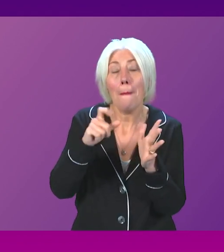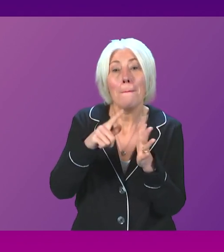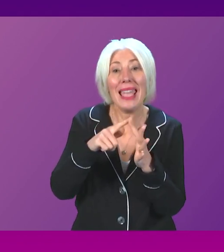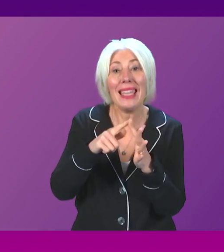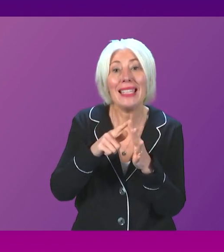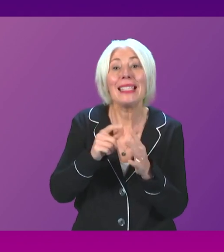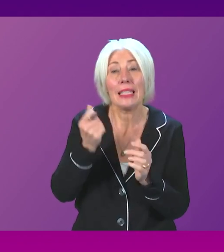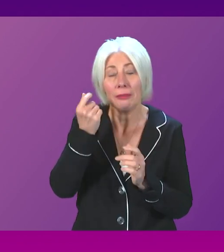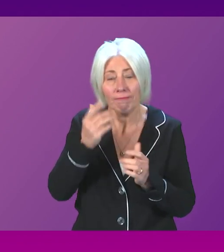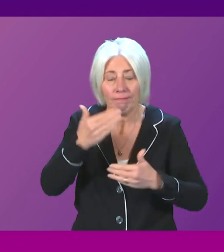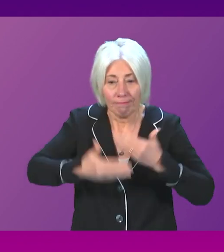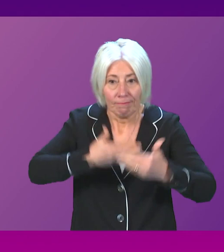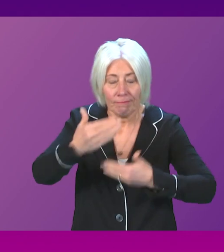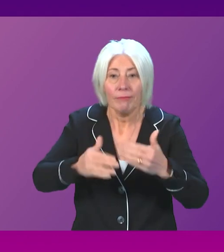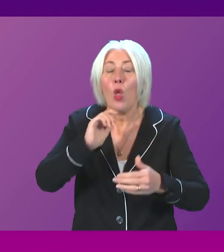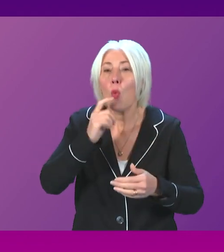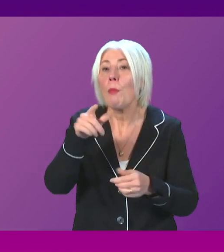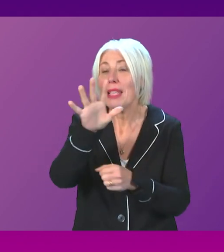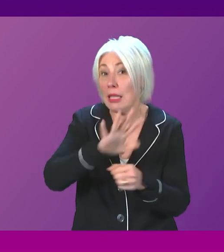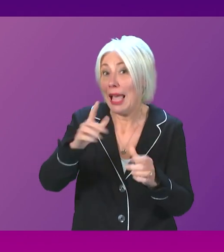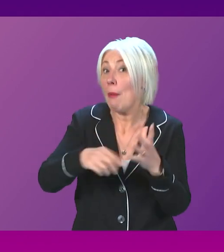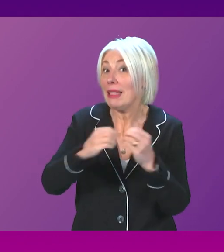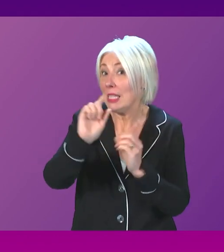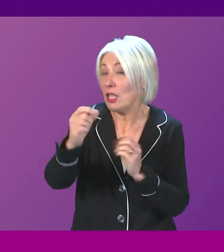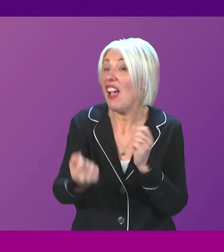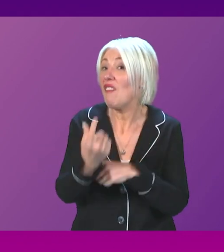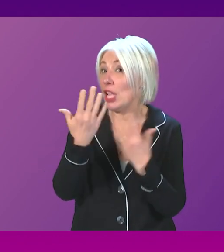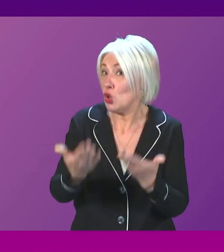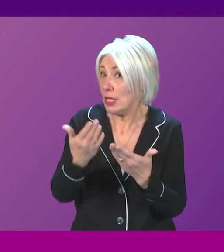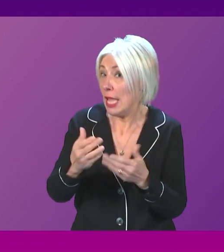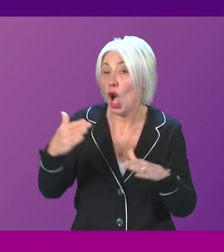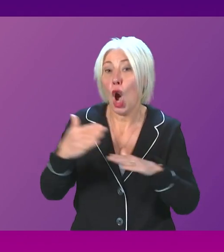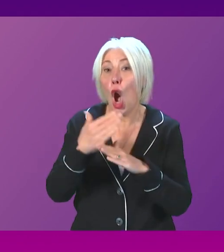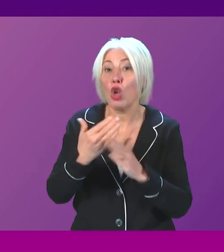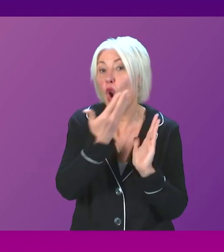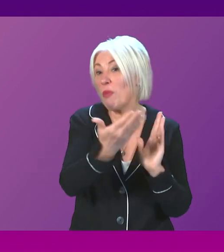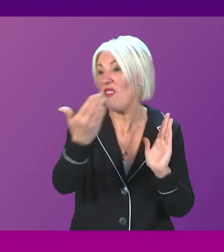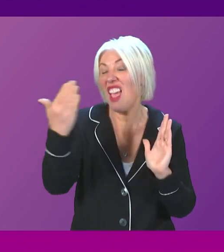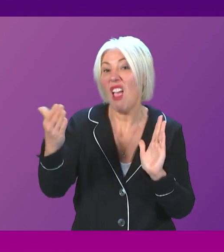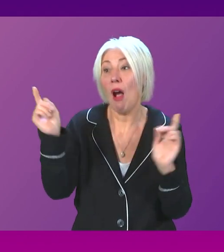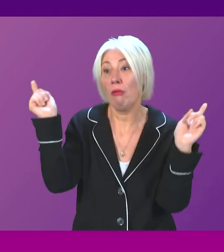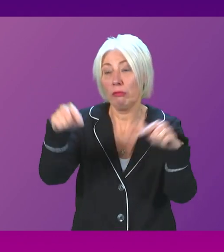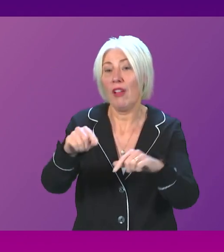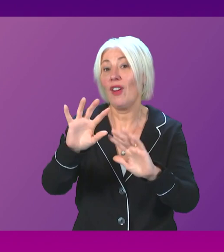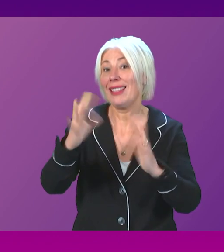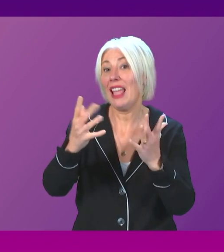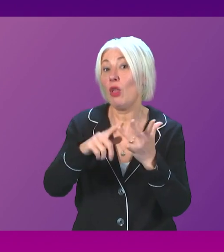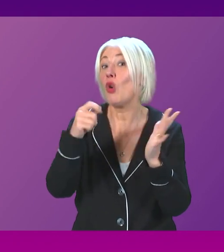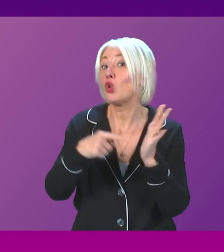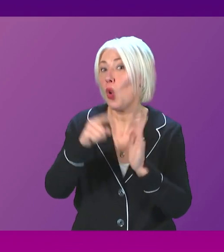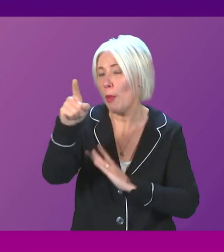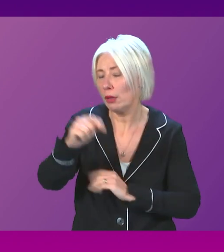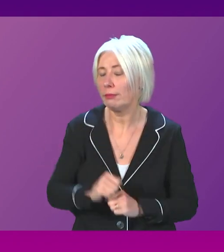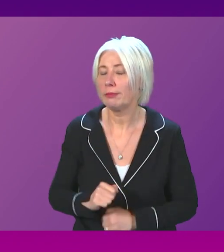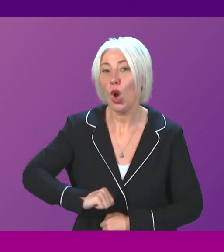event is taking place in Aberdeen today, in fact, and a jobs fair has been arranged for the 10th of October. Scottish Enterprise